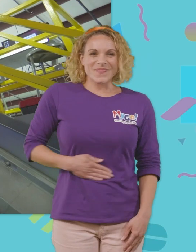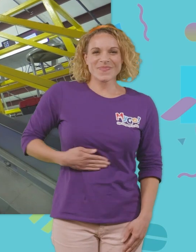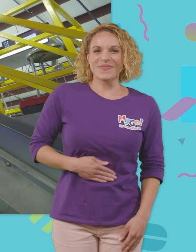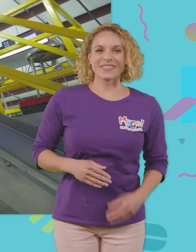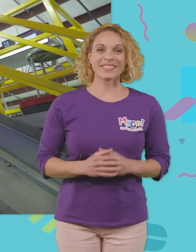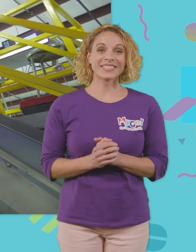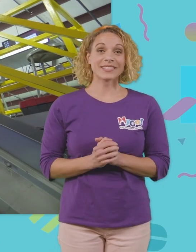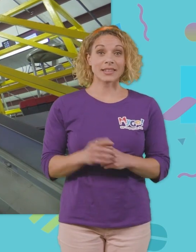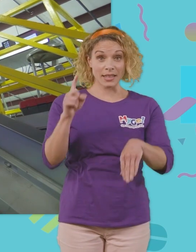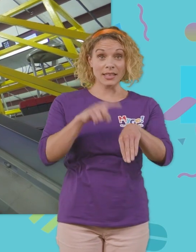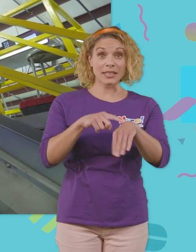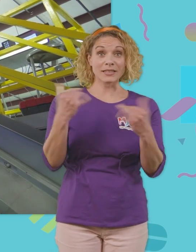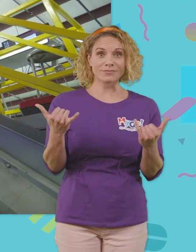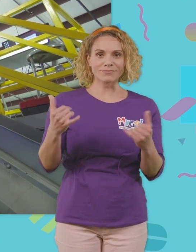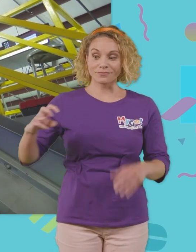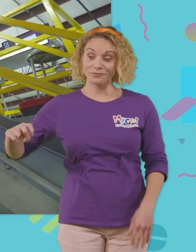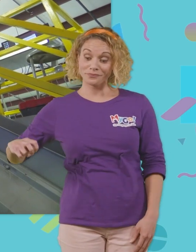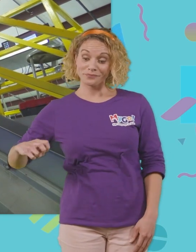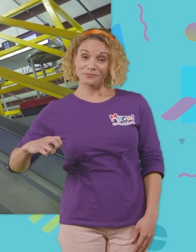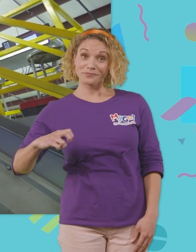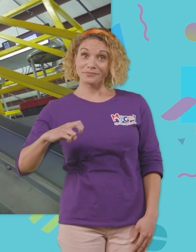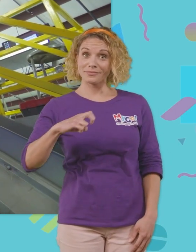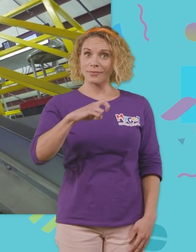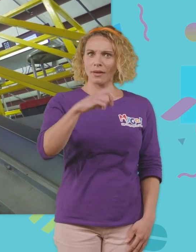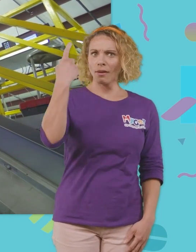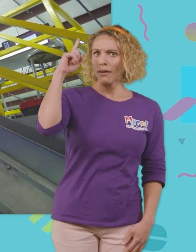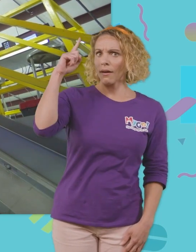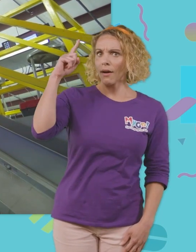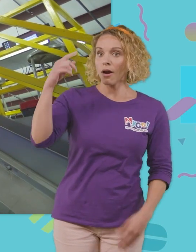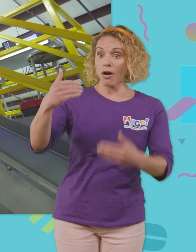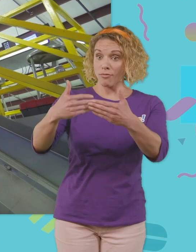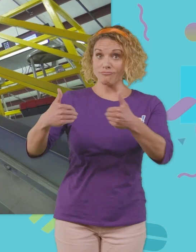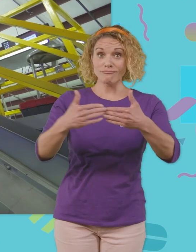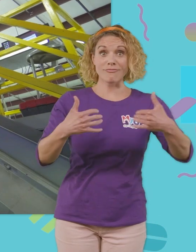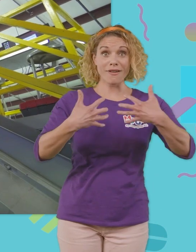So now it's time for the cherries to go up this conveyor belt and go get sorted and effectively. three